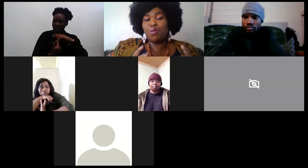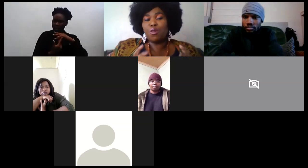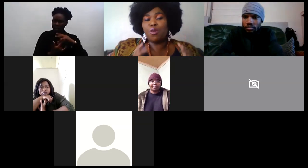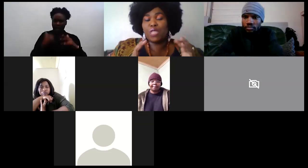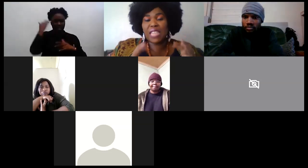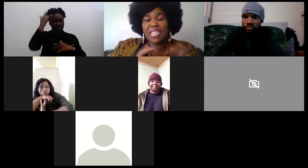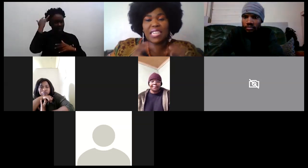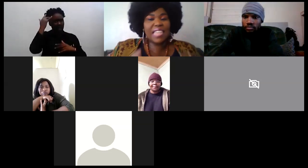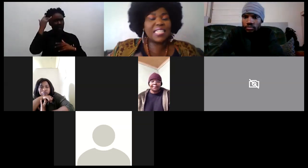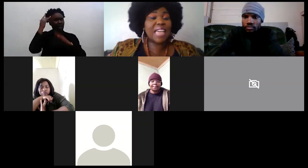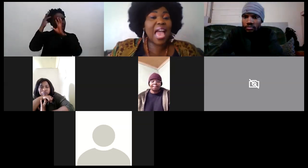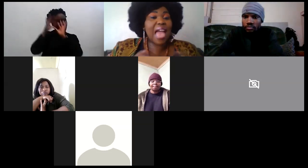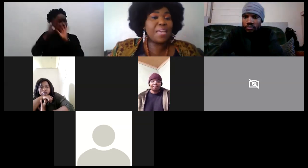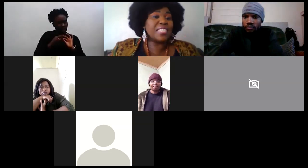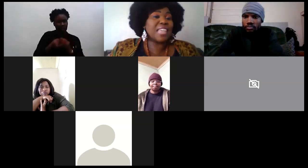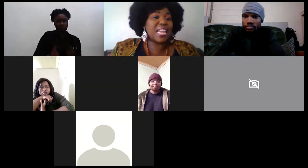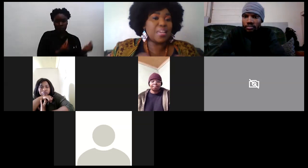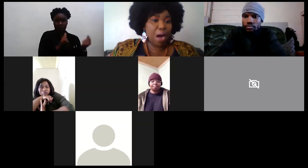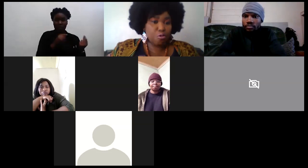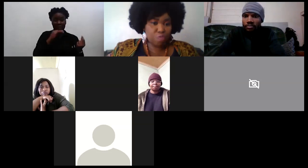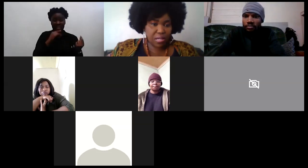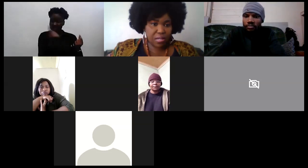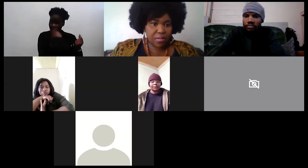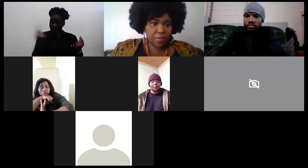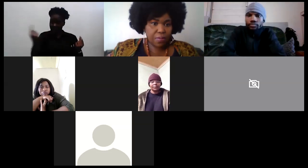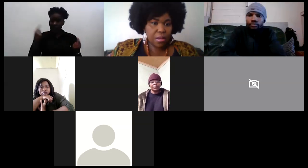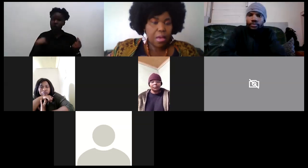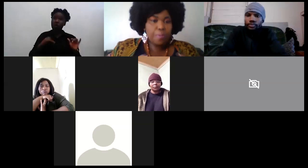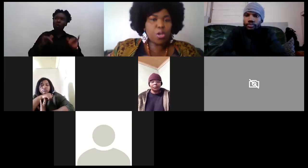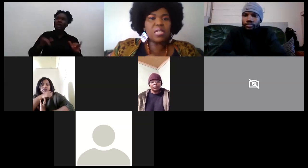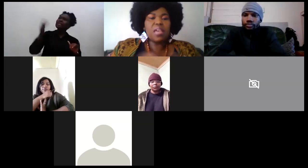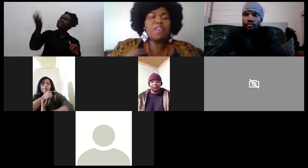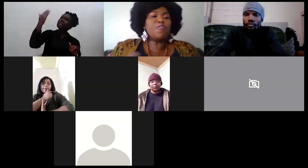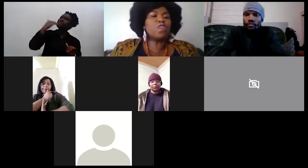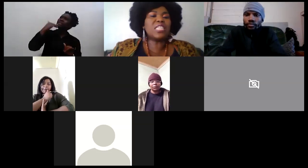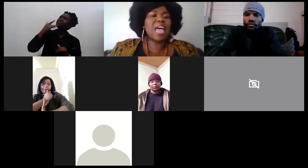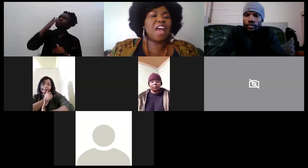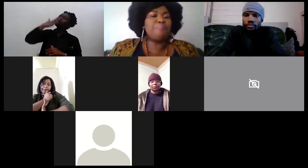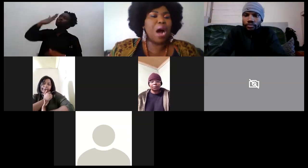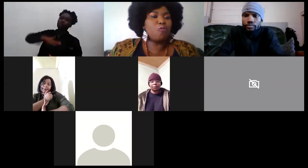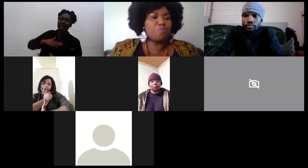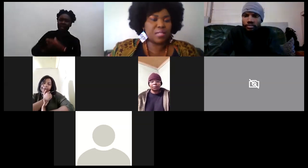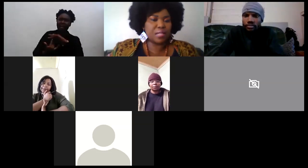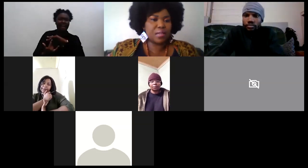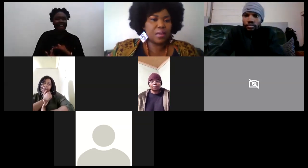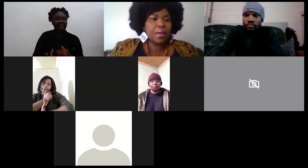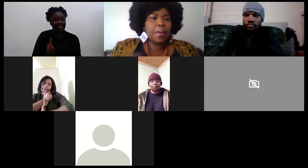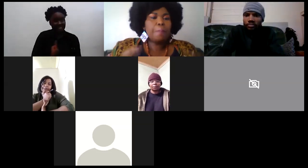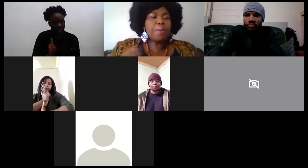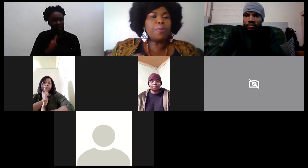you to start creating and maintaining boundaries boundaries if you do not have boundaries